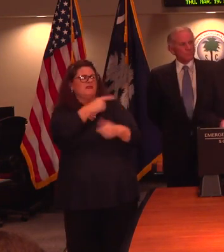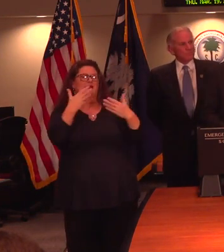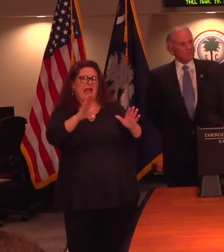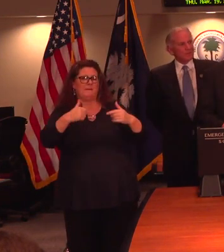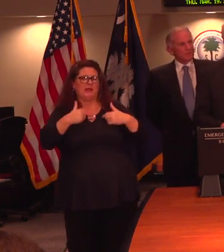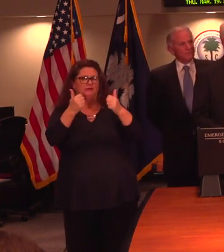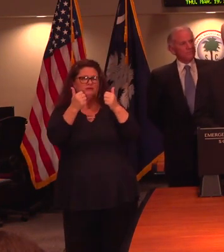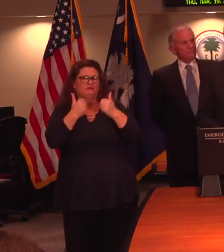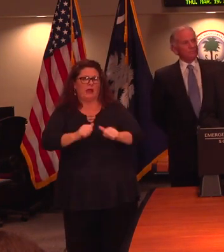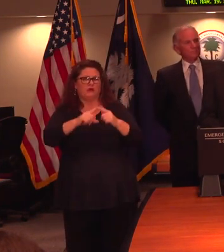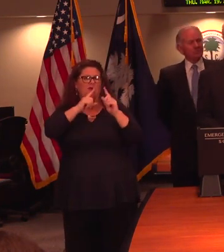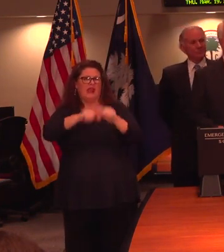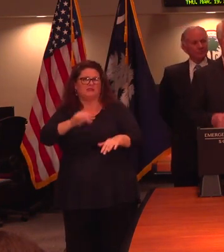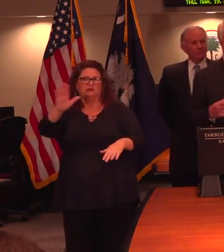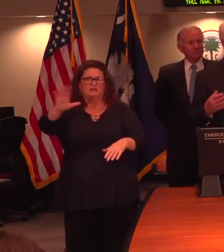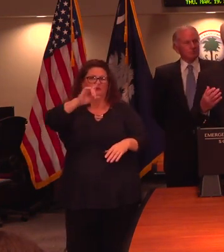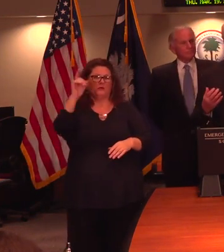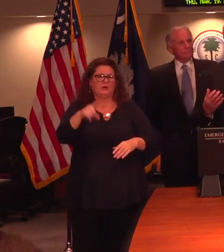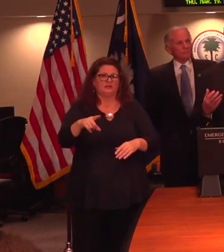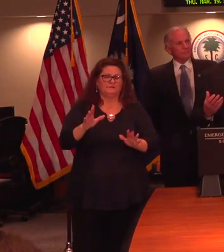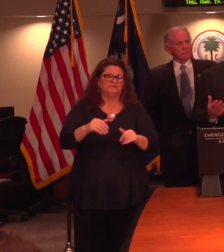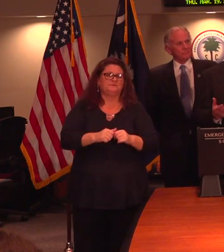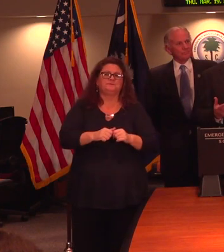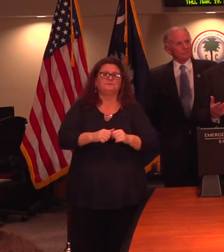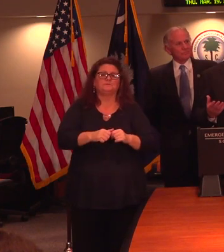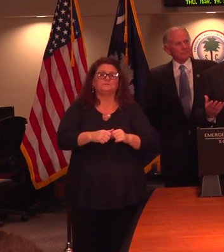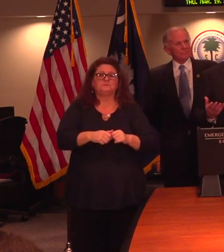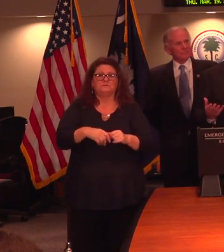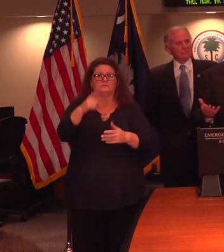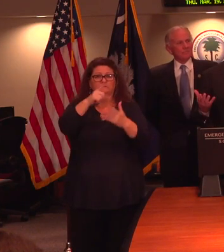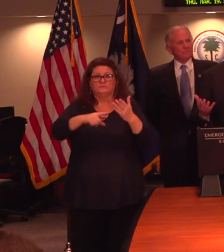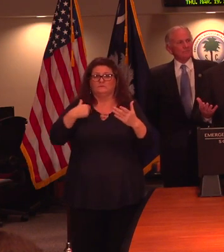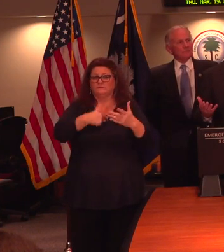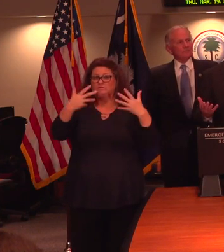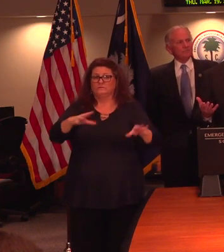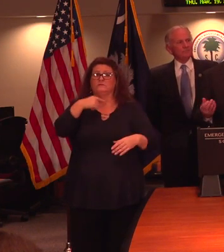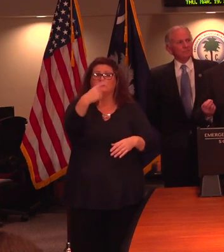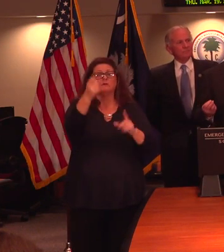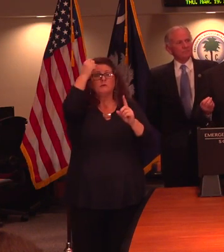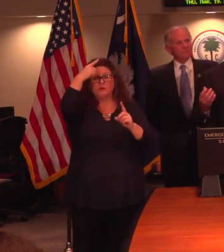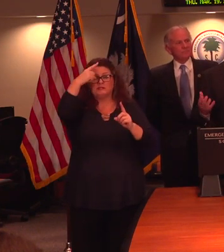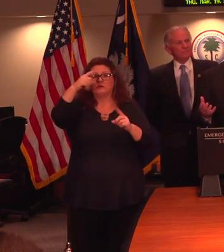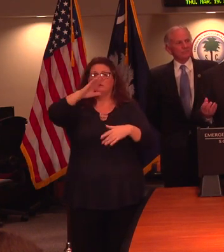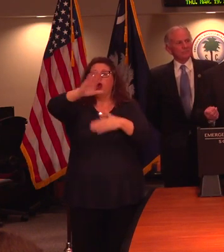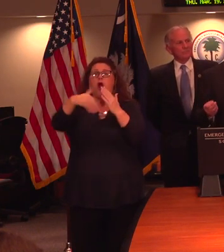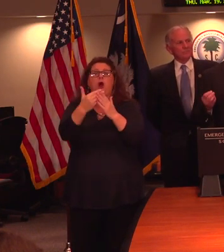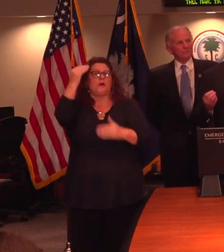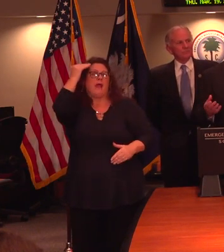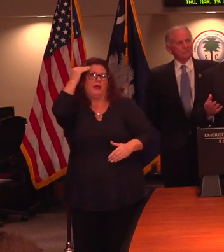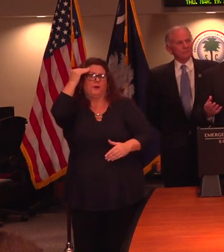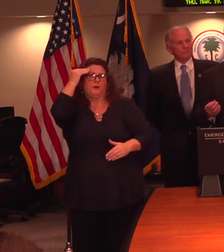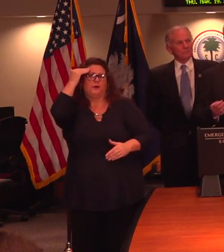As we have communicated and the issue has ramped up in everybody's awareness,